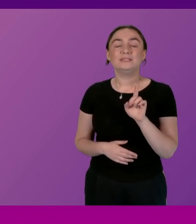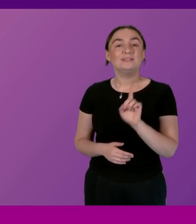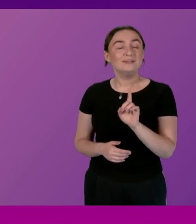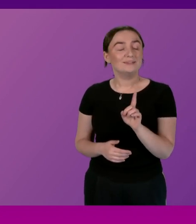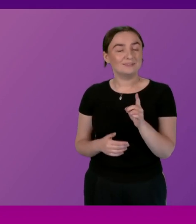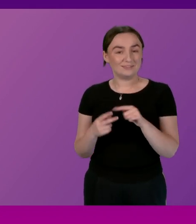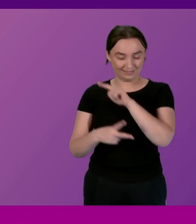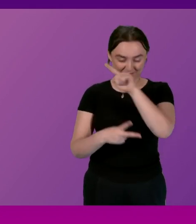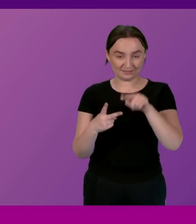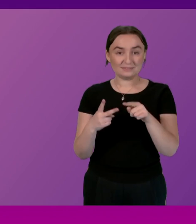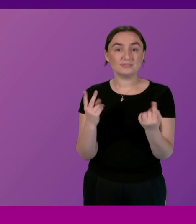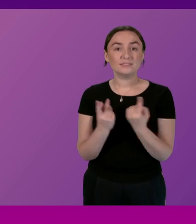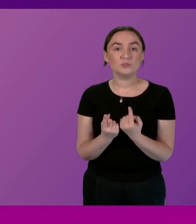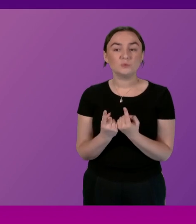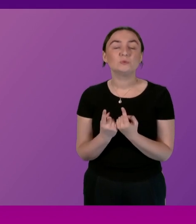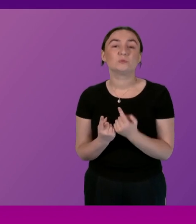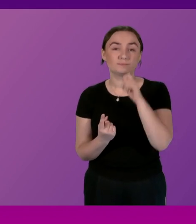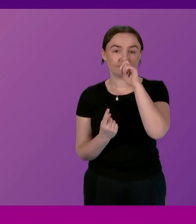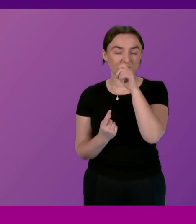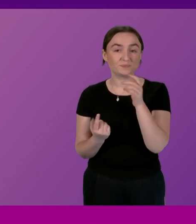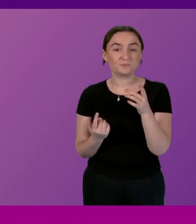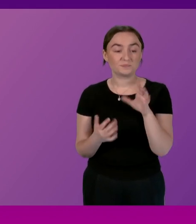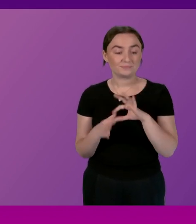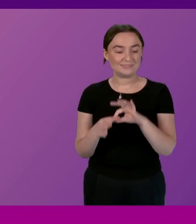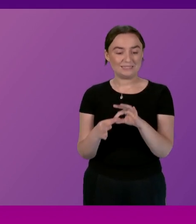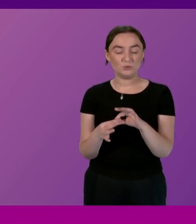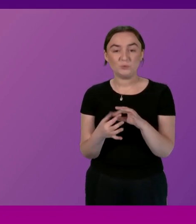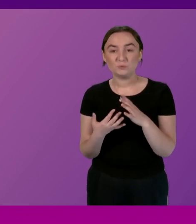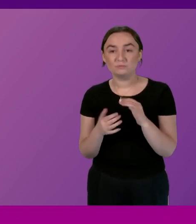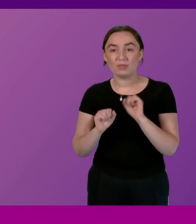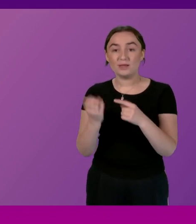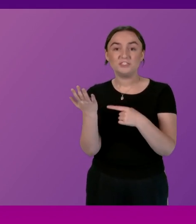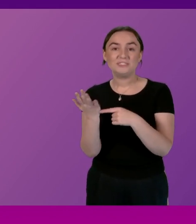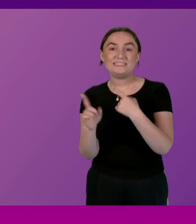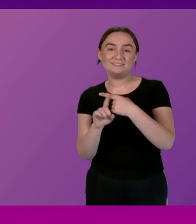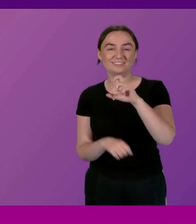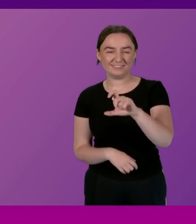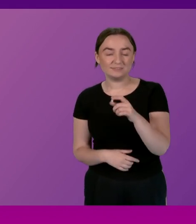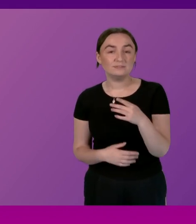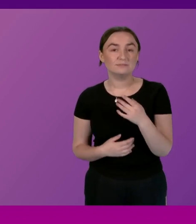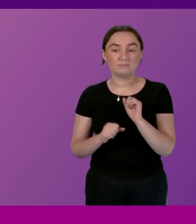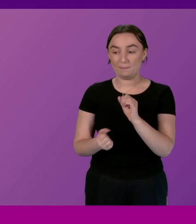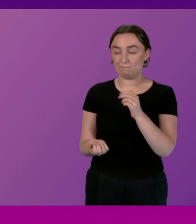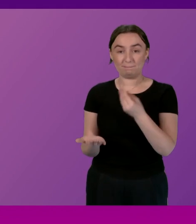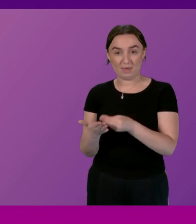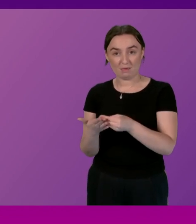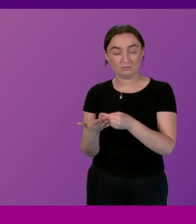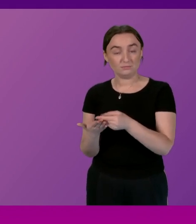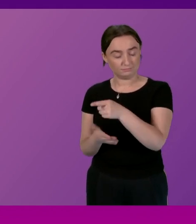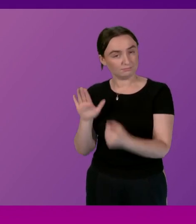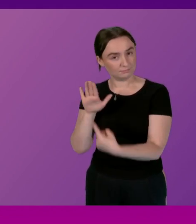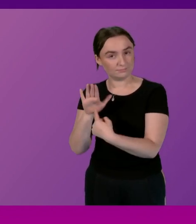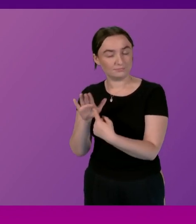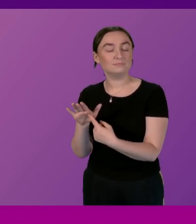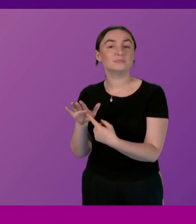would point to is terms and conditions so pay is of course important I think it's probably the number one factor but I think terms and